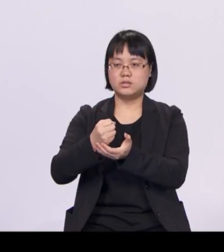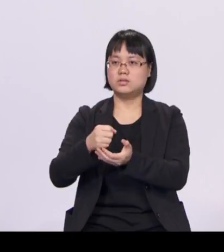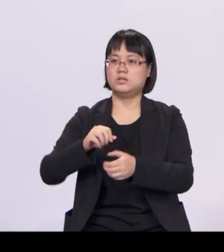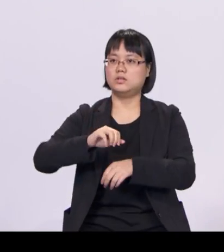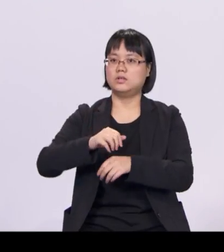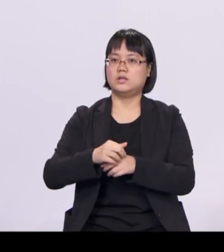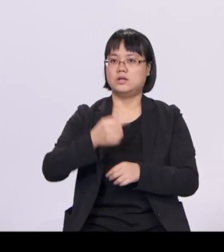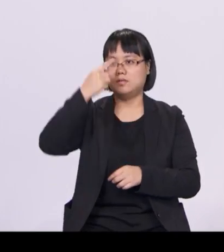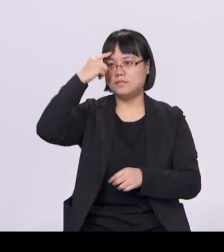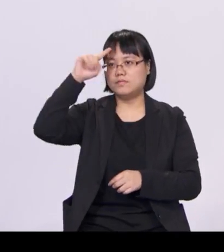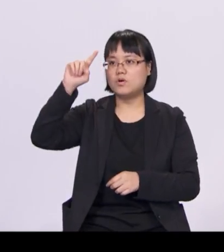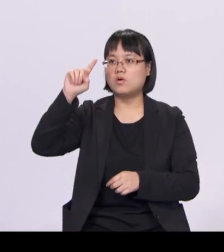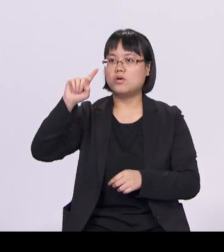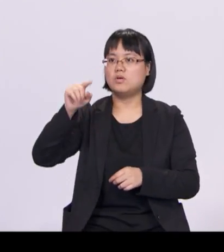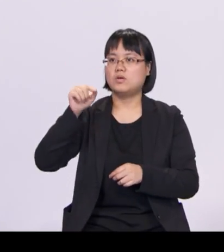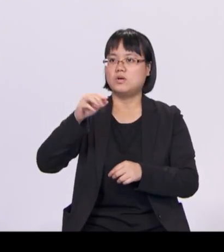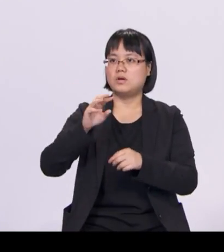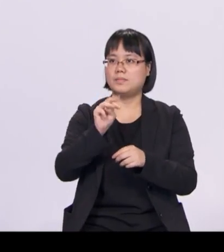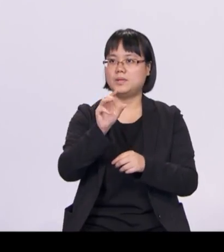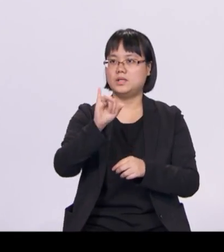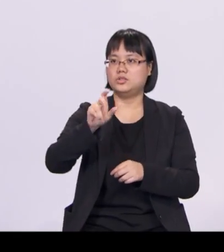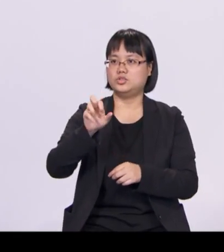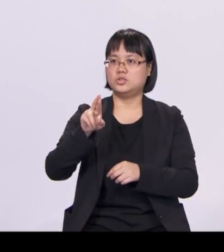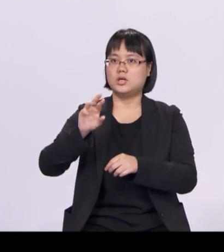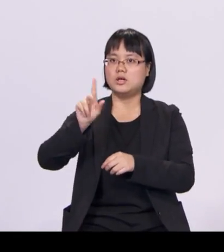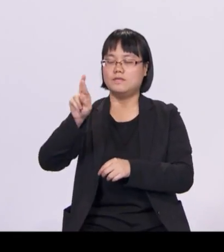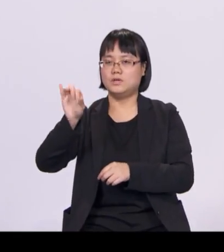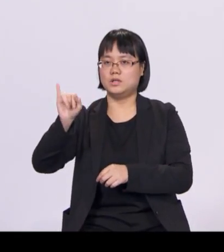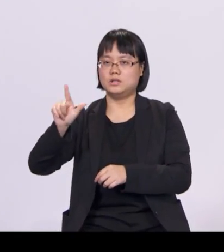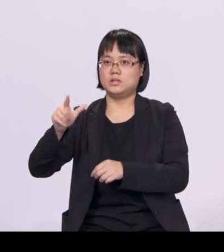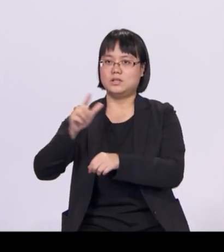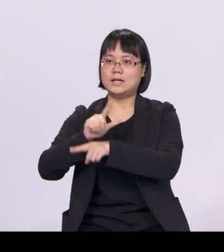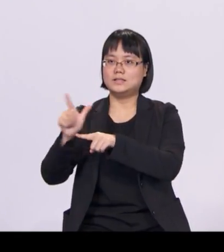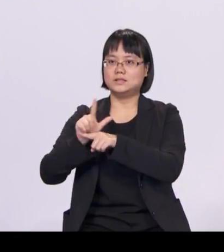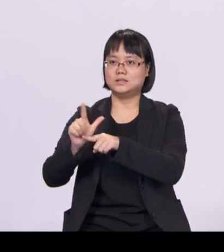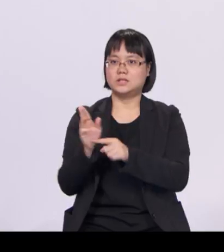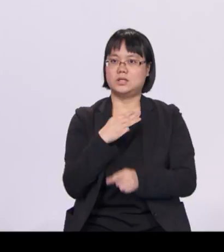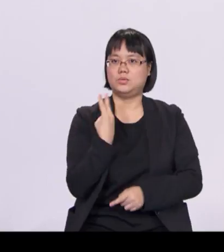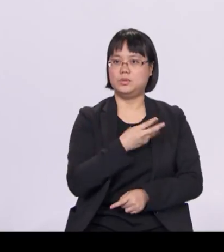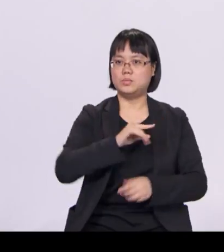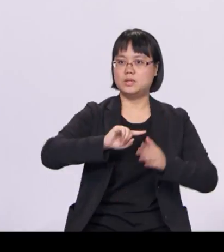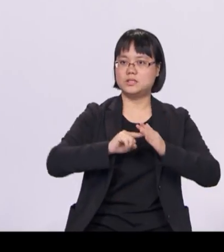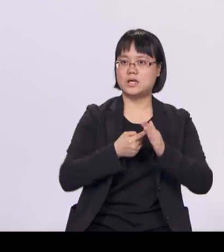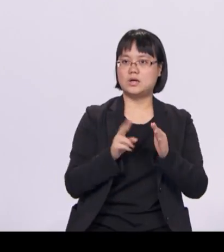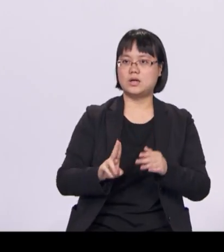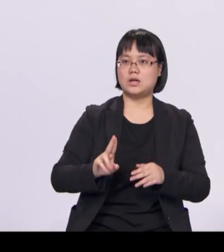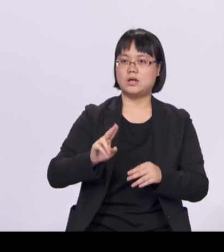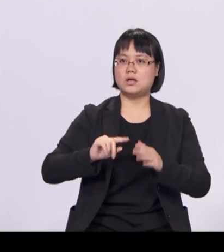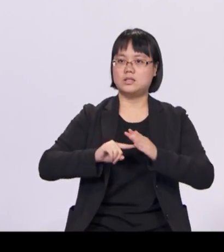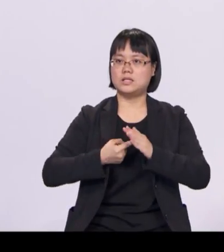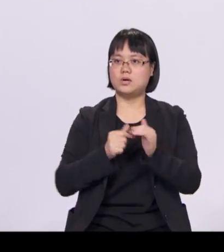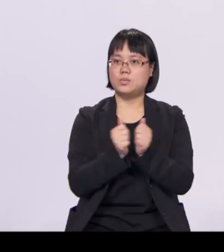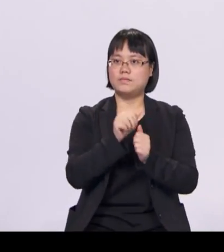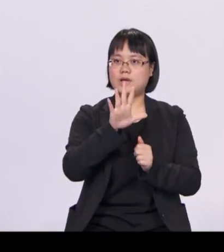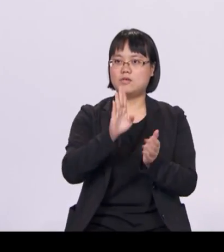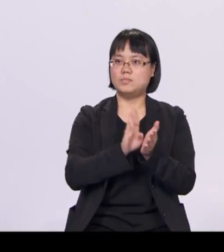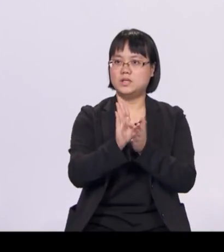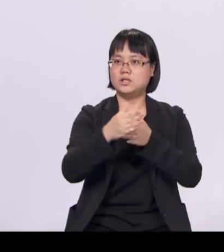we will start with an injection of $5 billion in FY 2018. This can be topped up in future